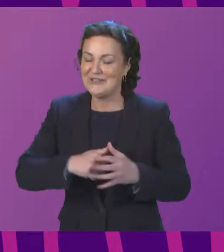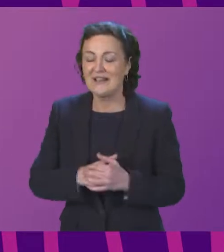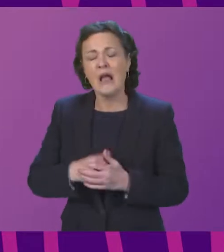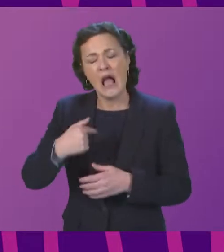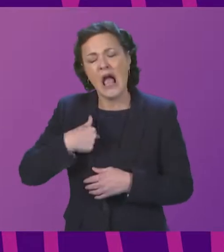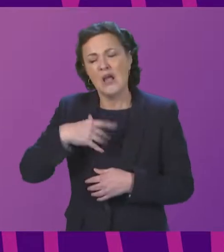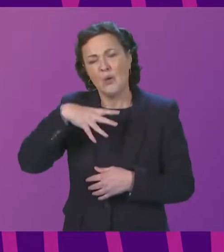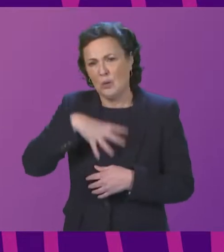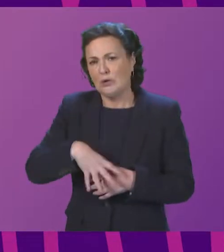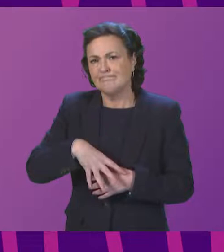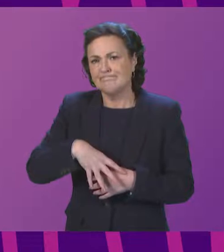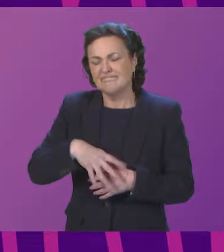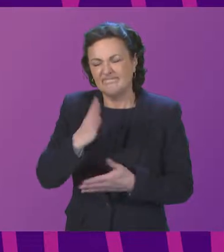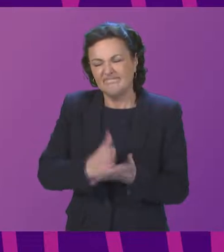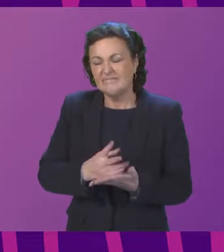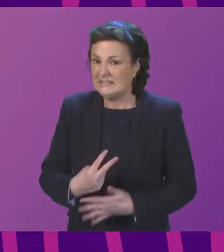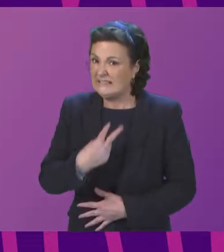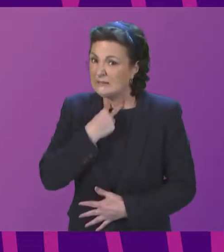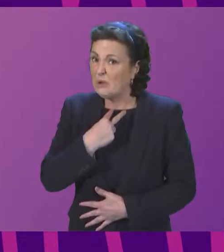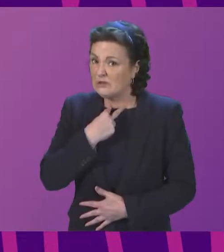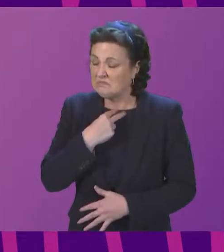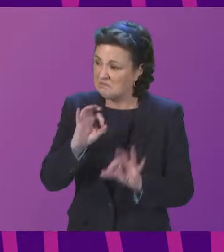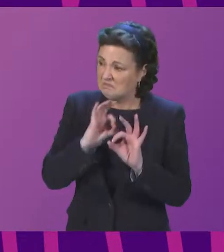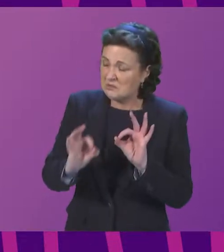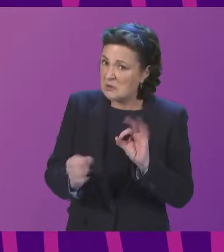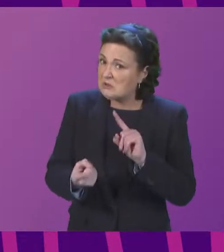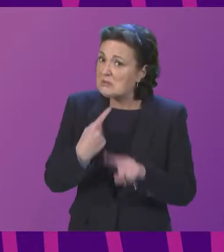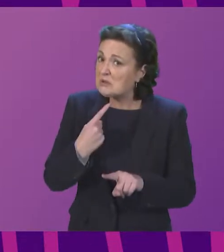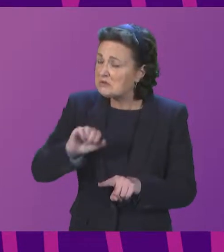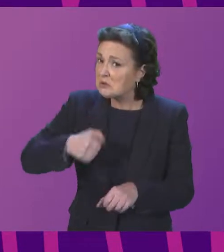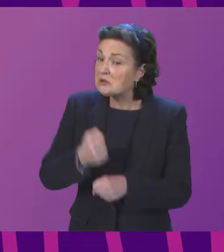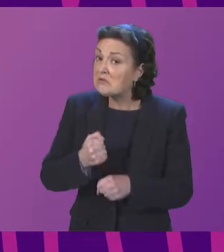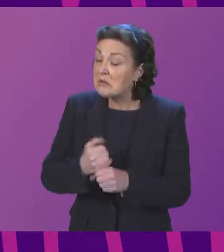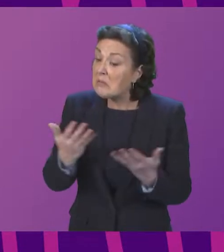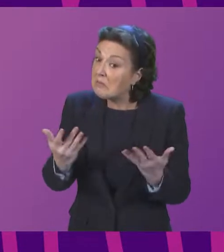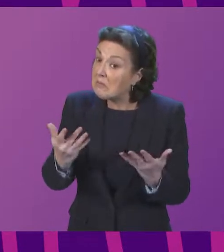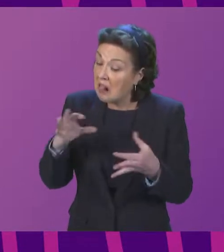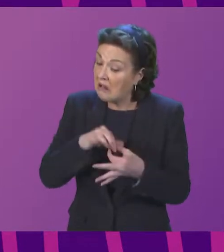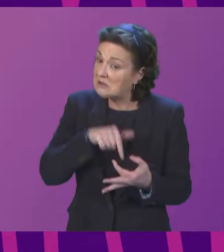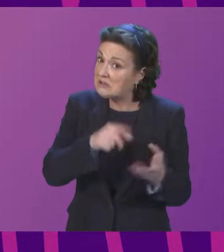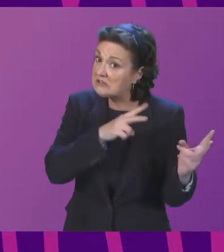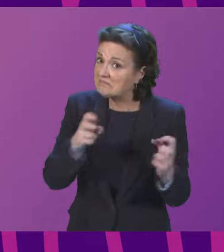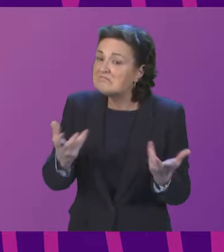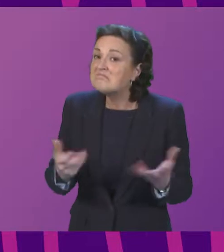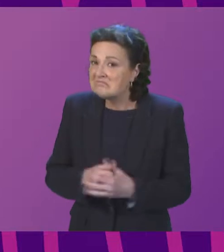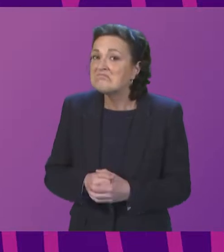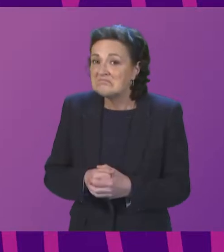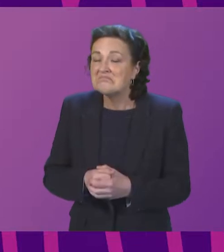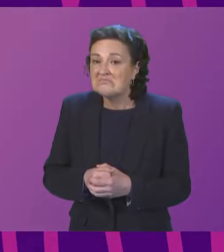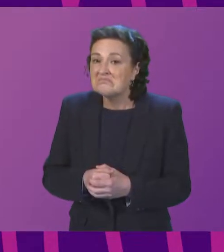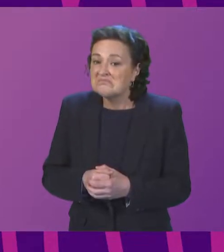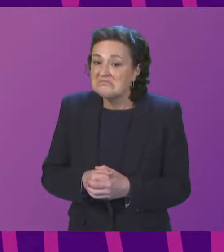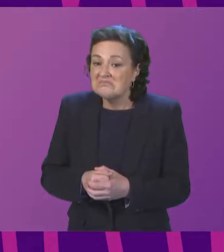would also indicate the disappointment at not having a response from the Scottish government on this issue and I think that it is